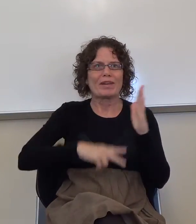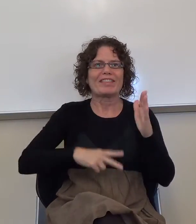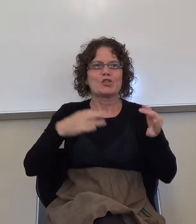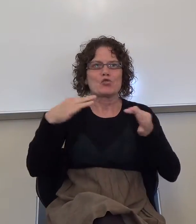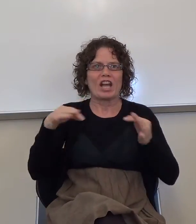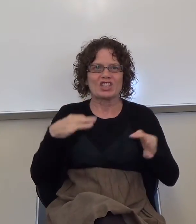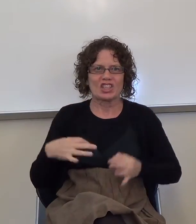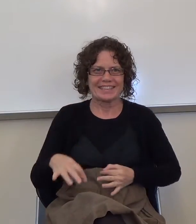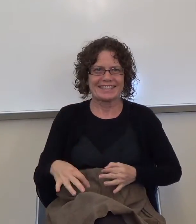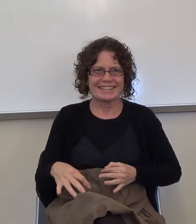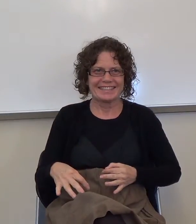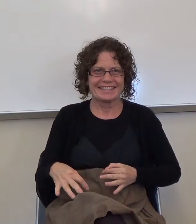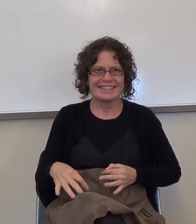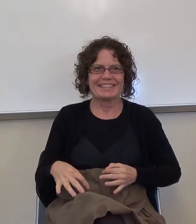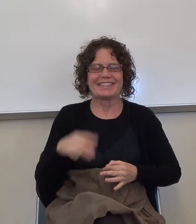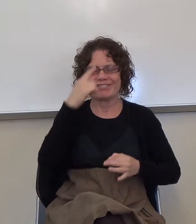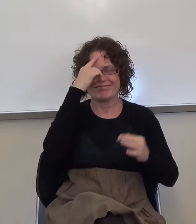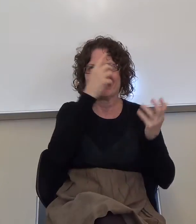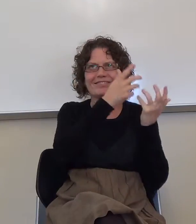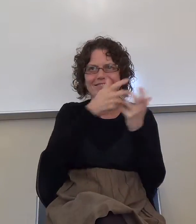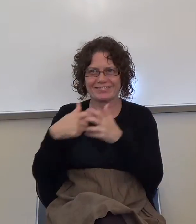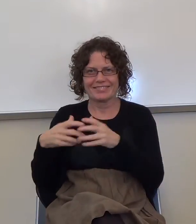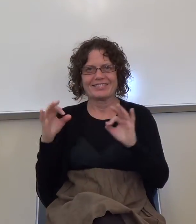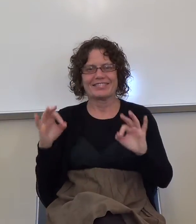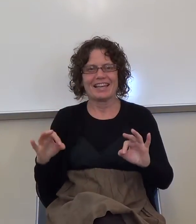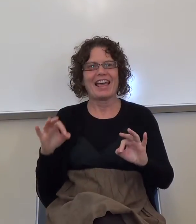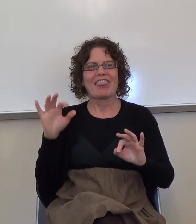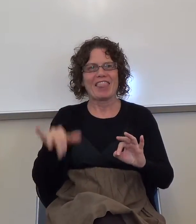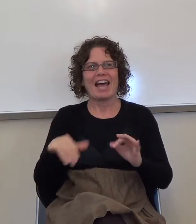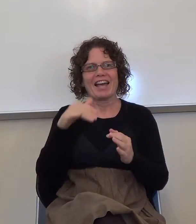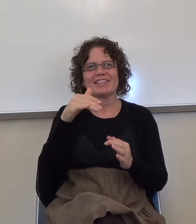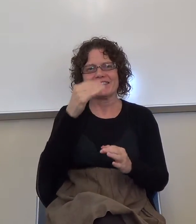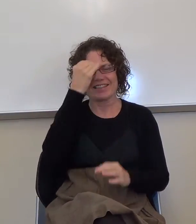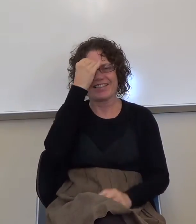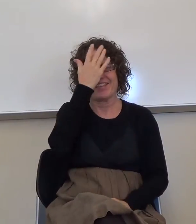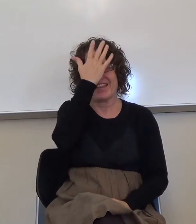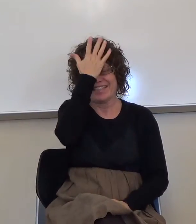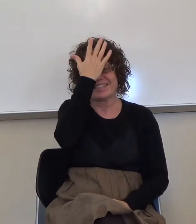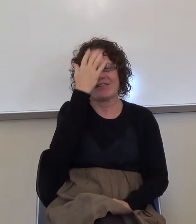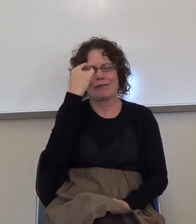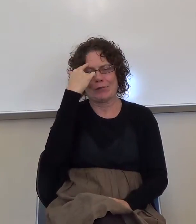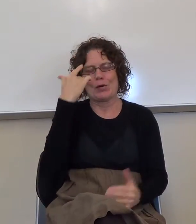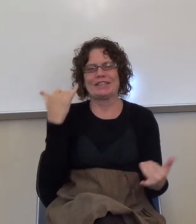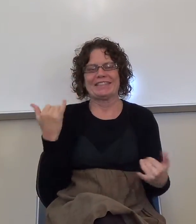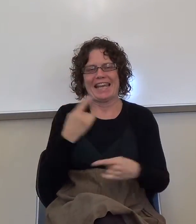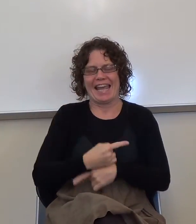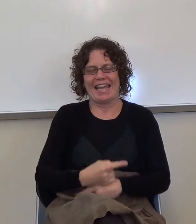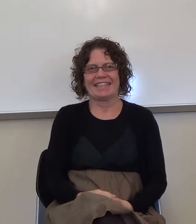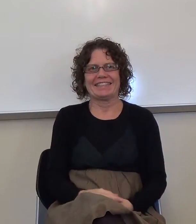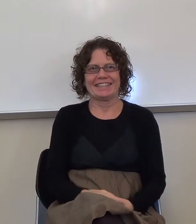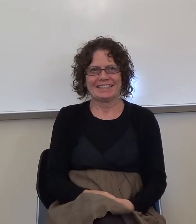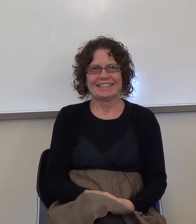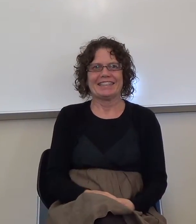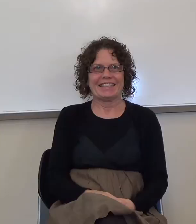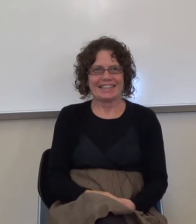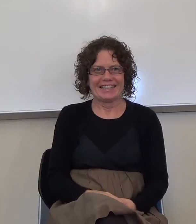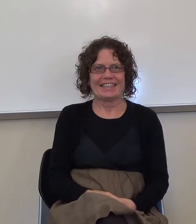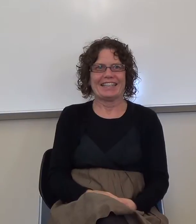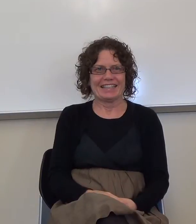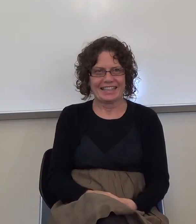all ties together. Yes, that's the lesson for today. Okay? And again, this isn't, you